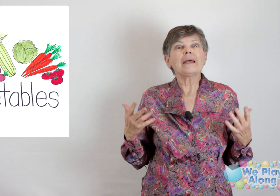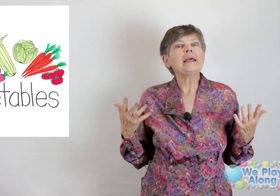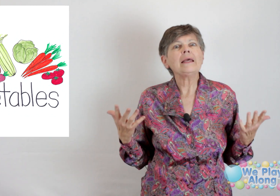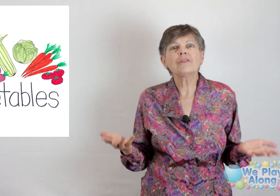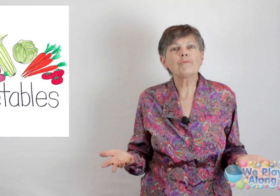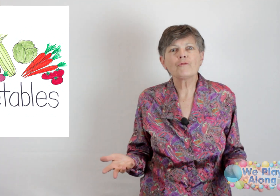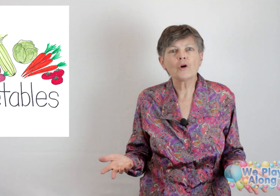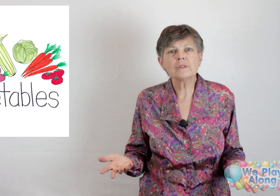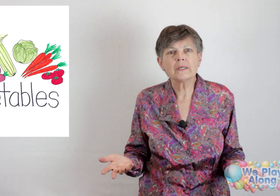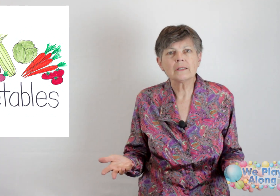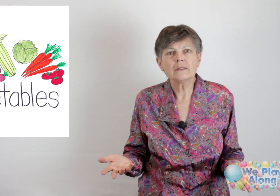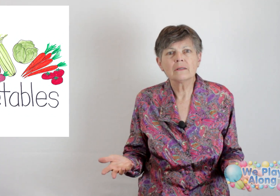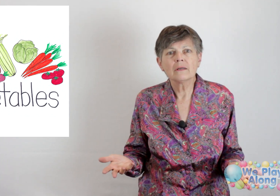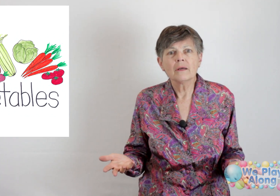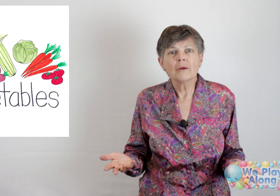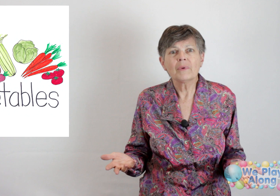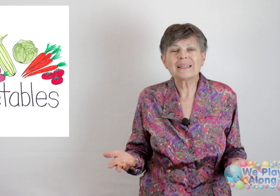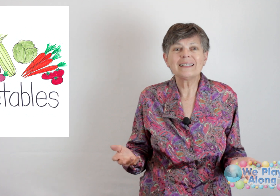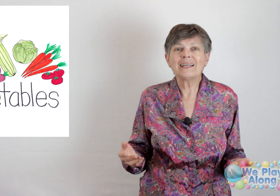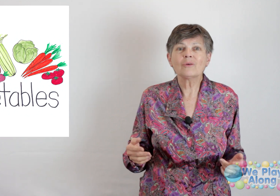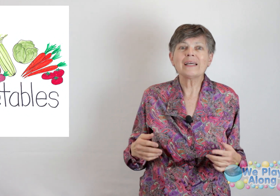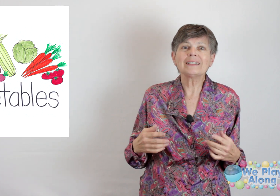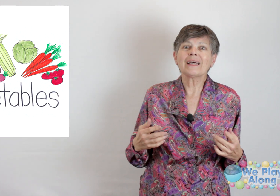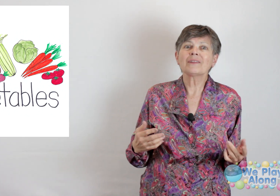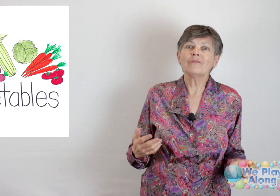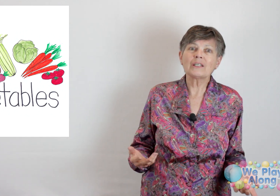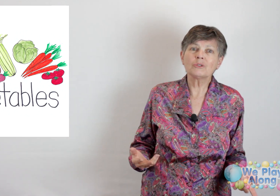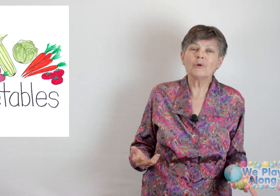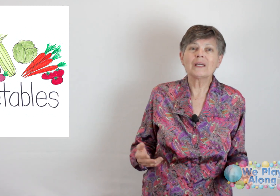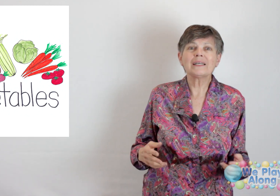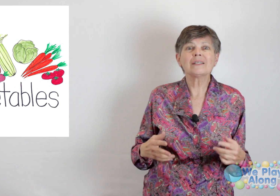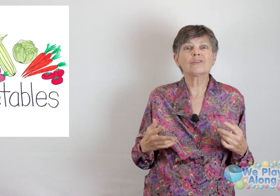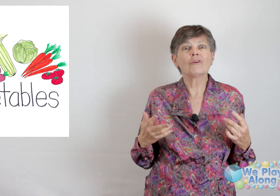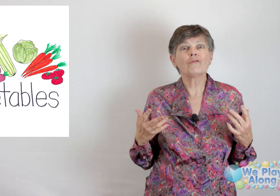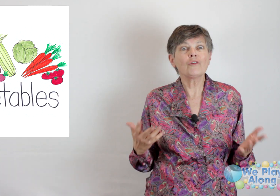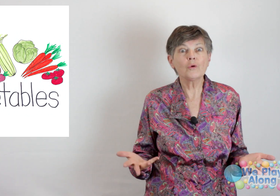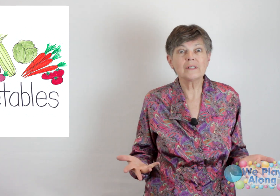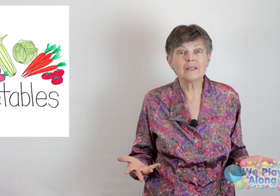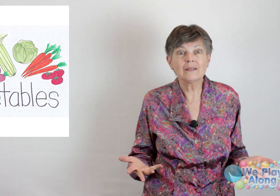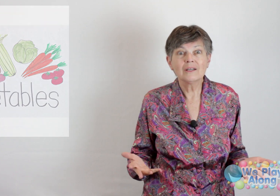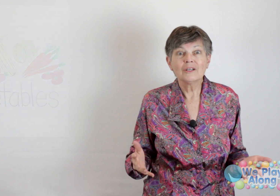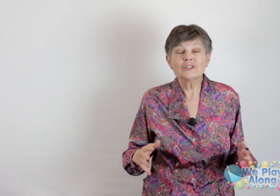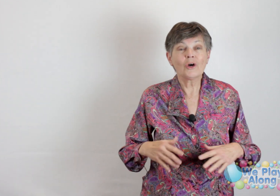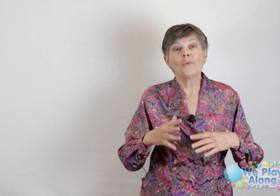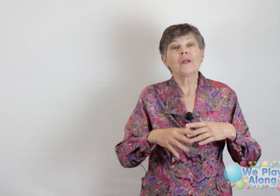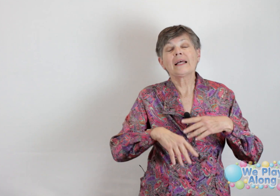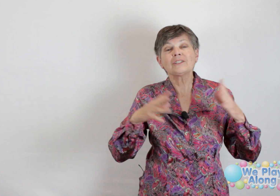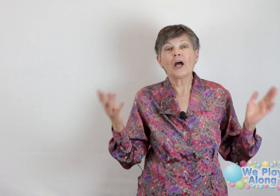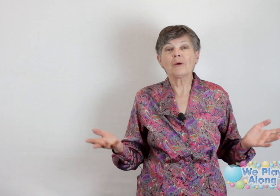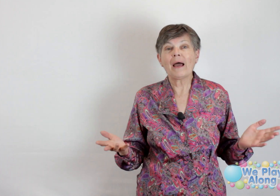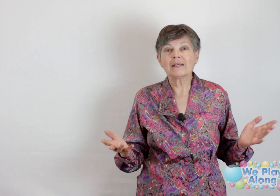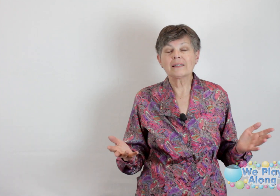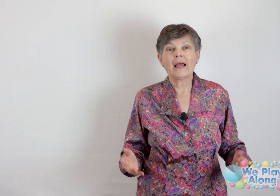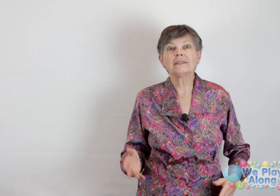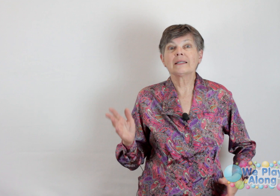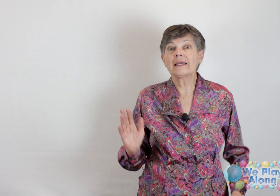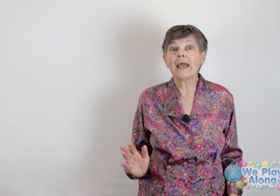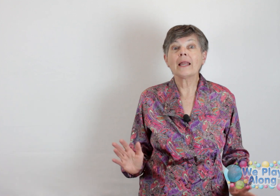Eat them frozen. Because then they don't taste like the vegetable, they taste frozen. So let's talk about signs. And again,